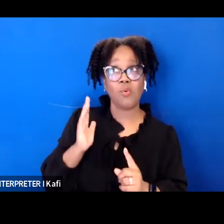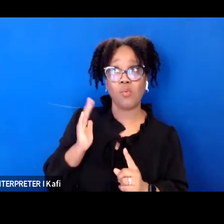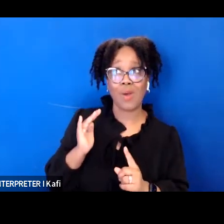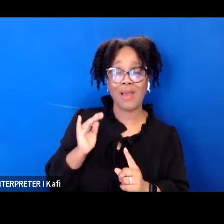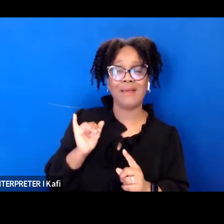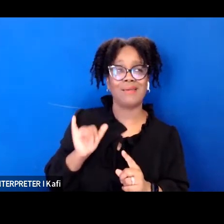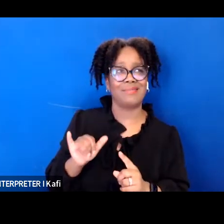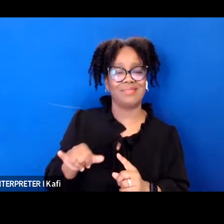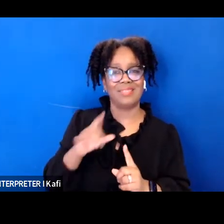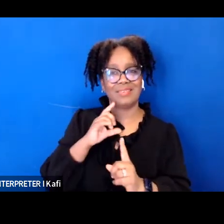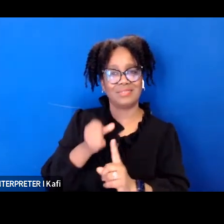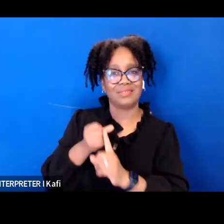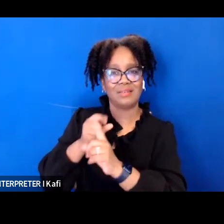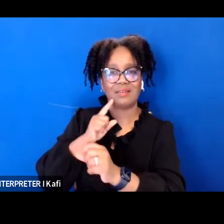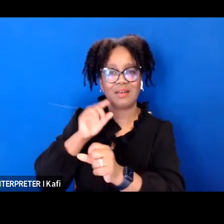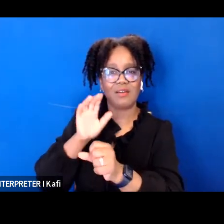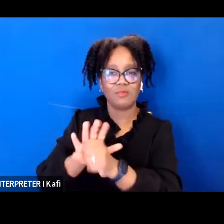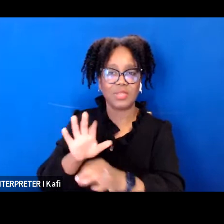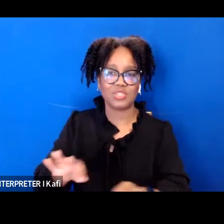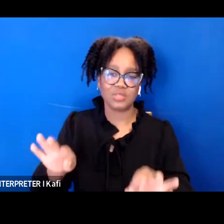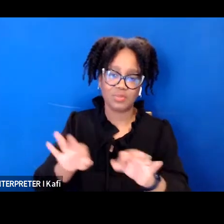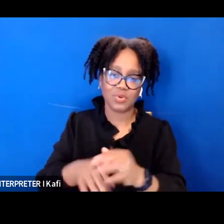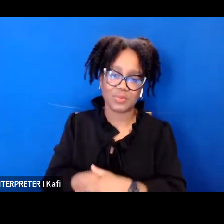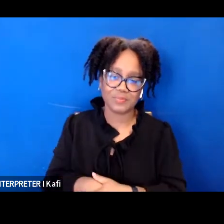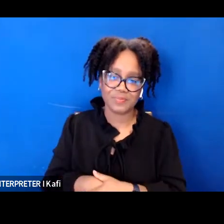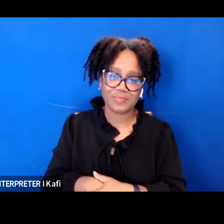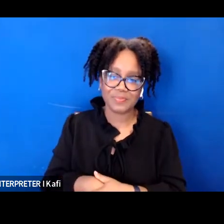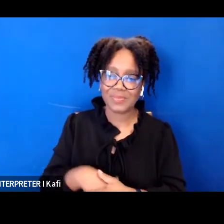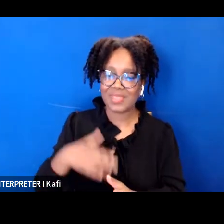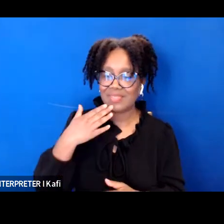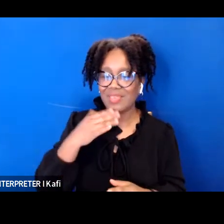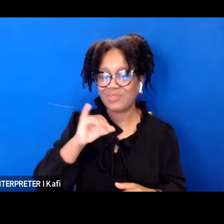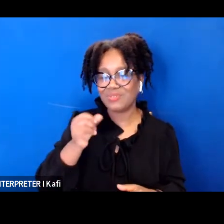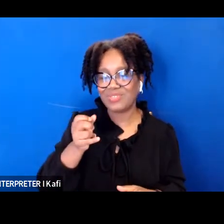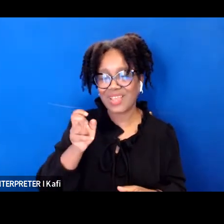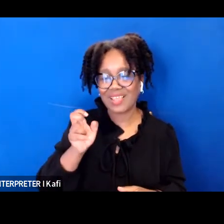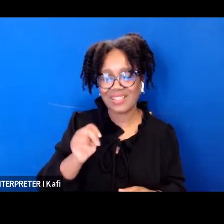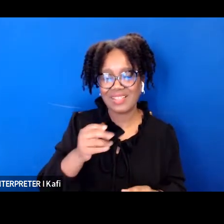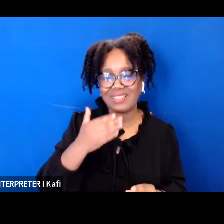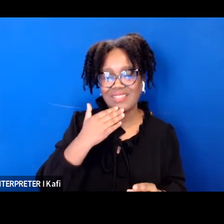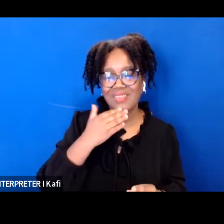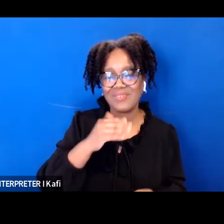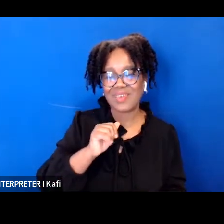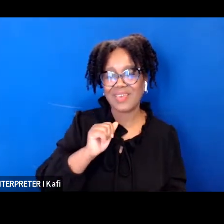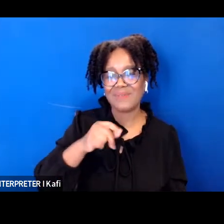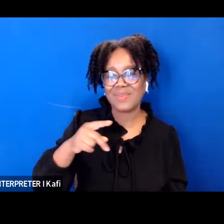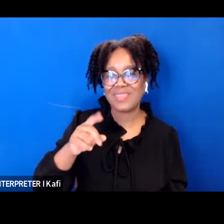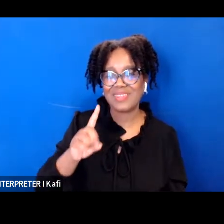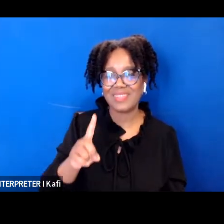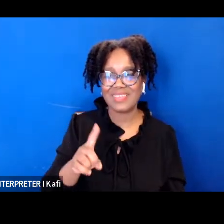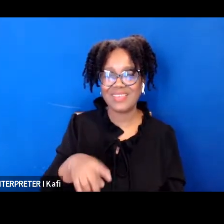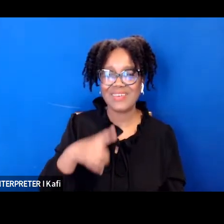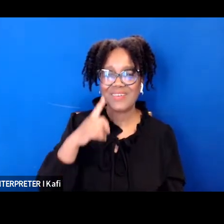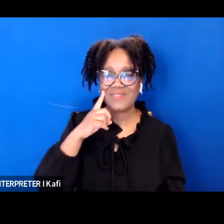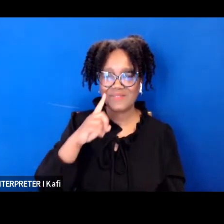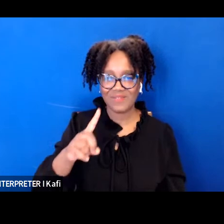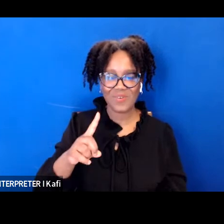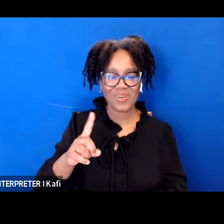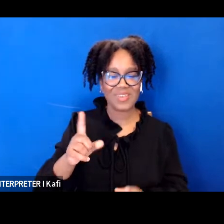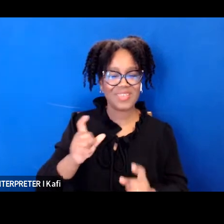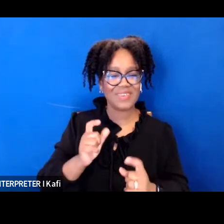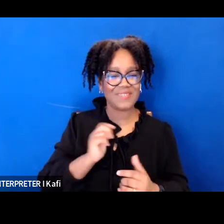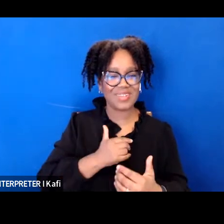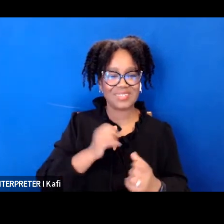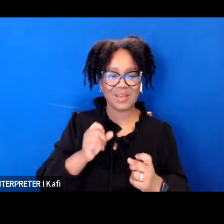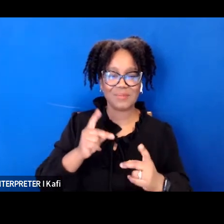bazalon center and aapd for providing this opportunity where we can all share our thoughts and sentiments around the power